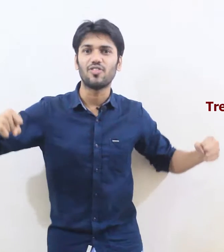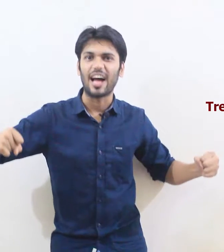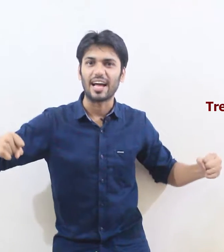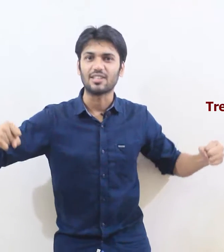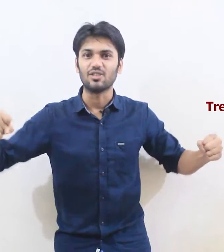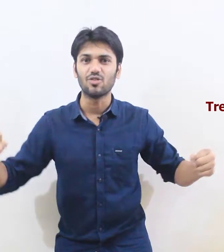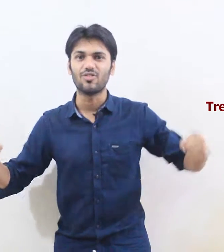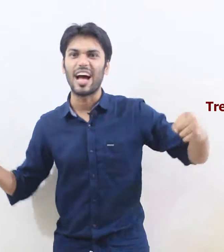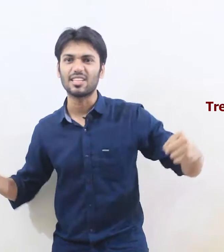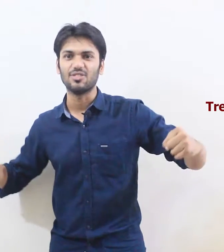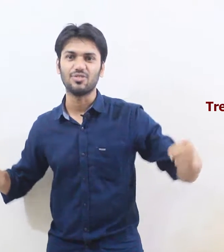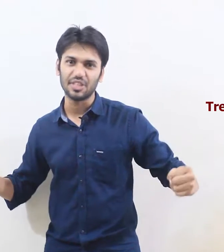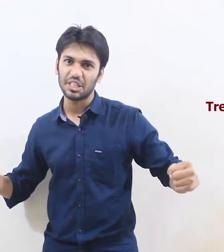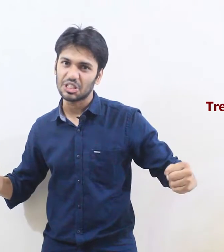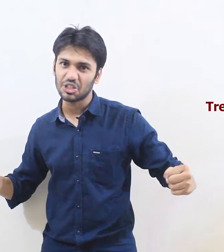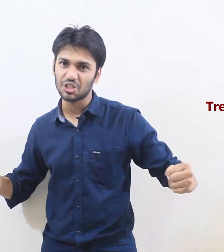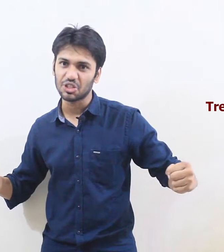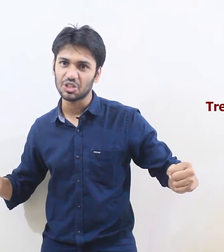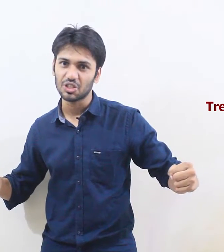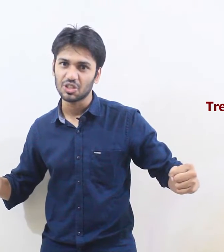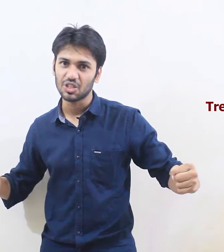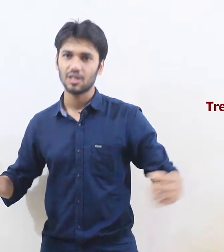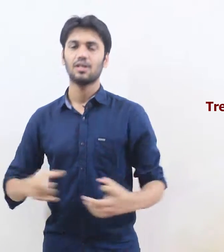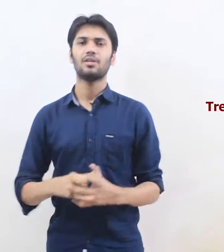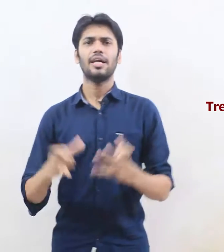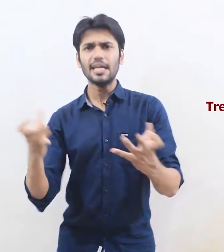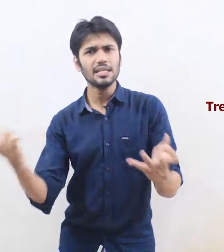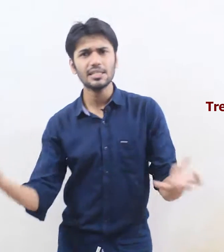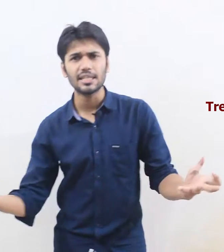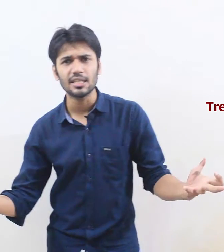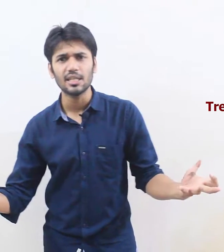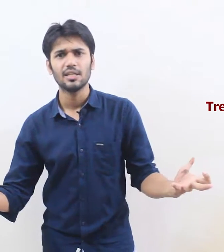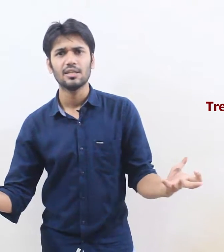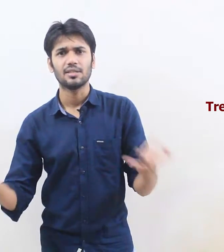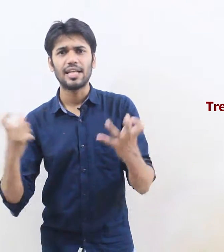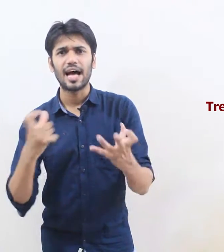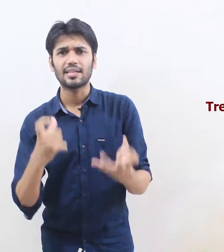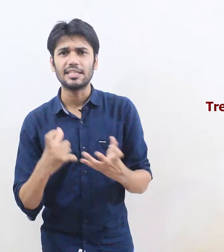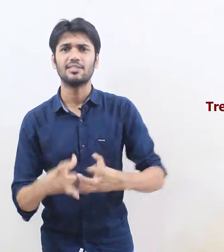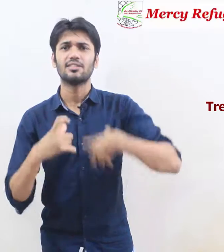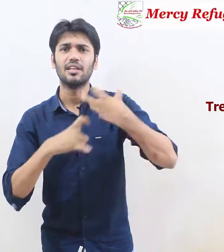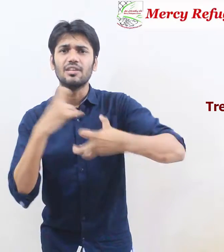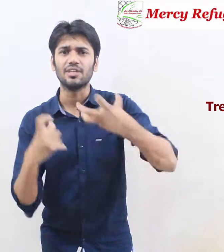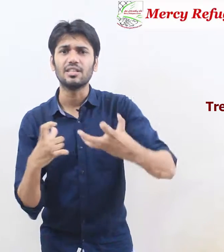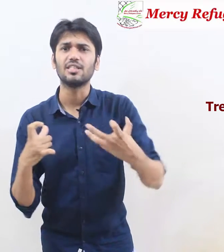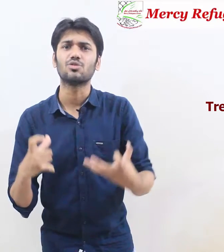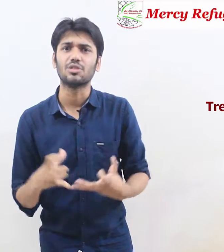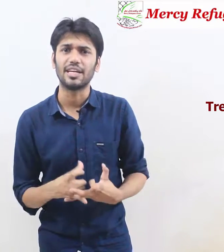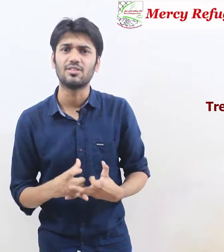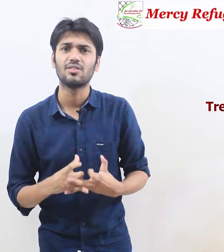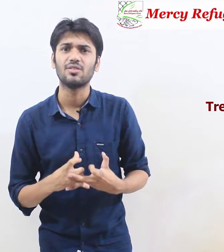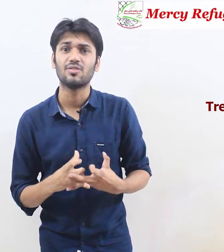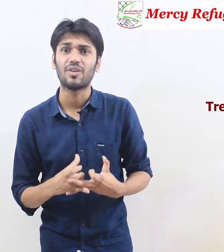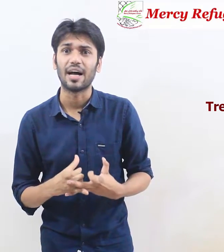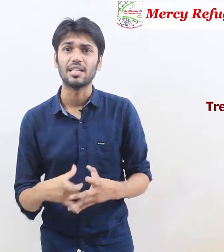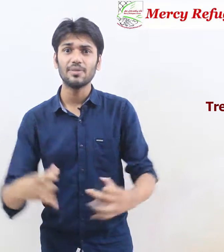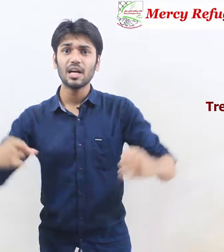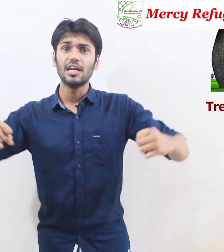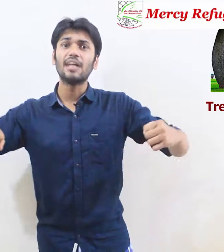fat you know fatty fish anything that is living it could get fat even a